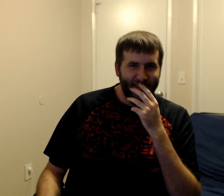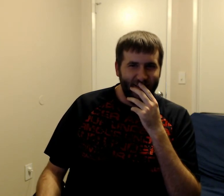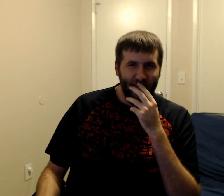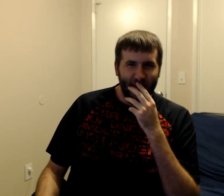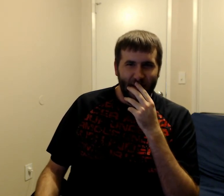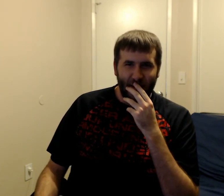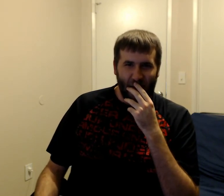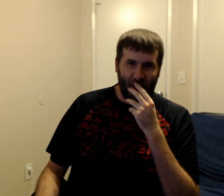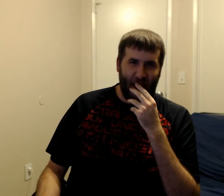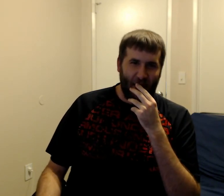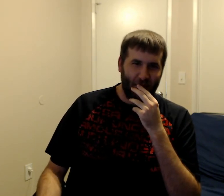Okay.